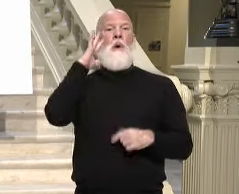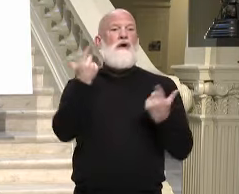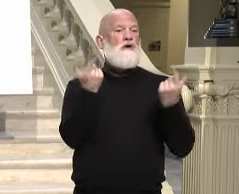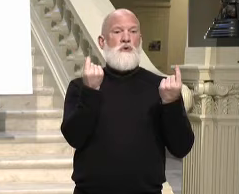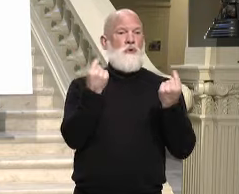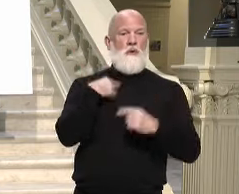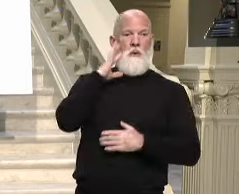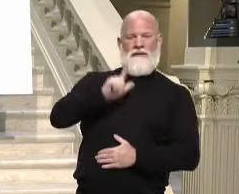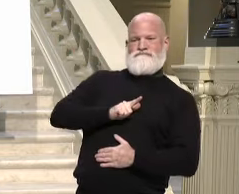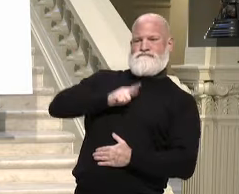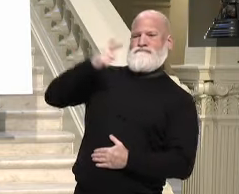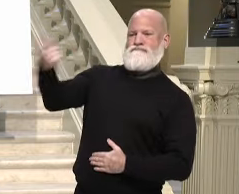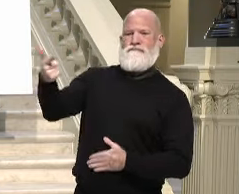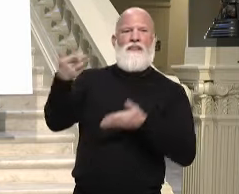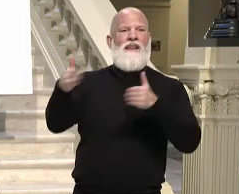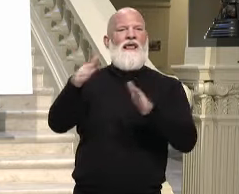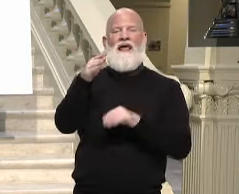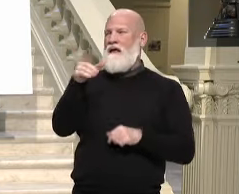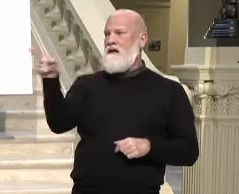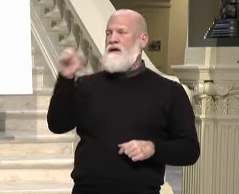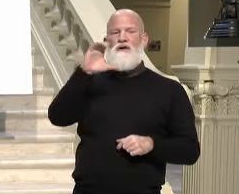the new sites. Director Stallings.